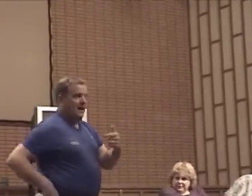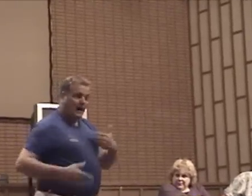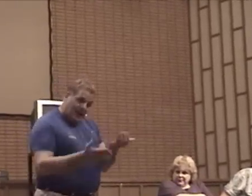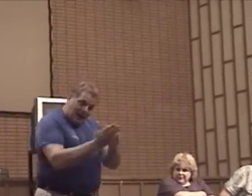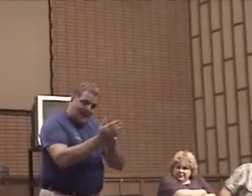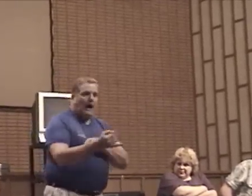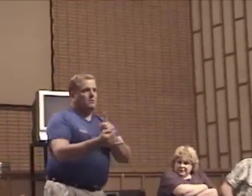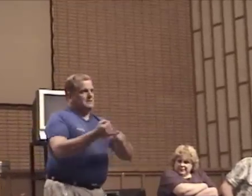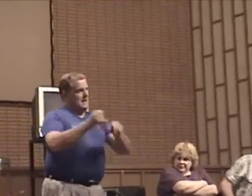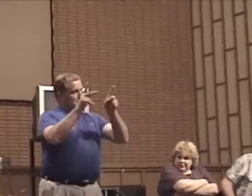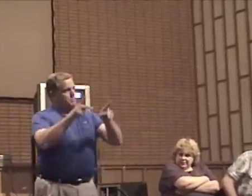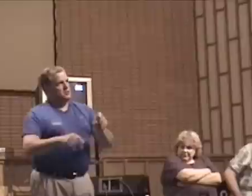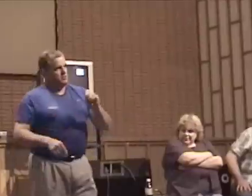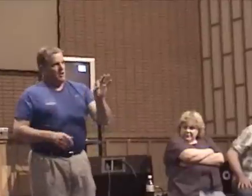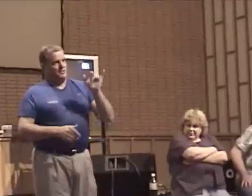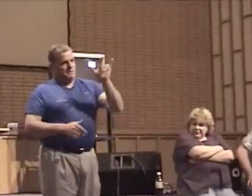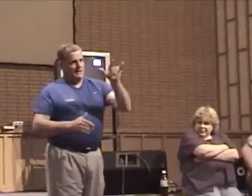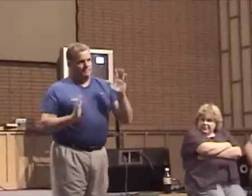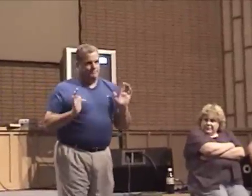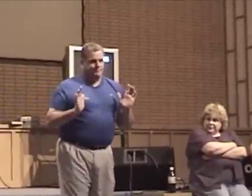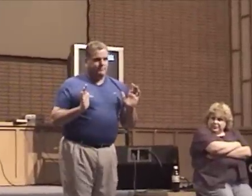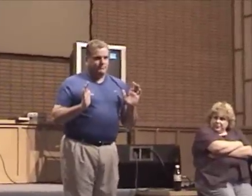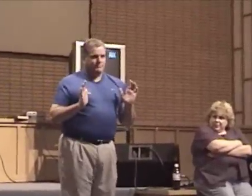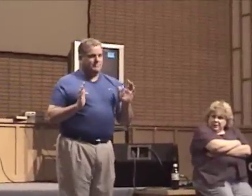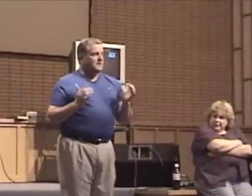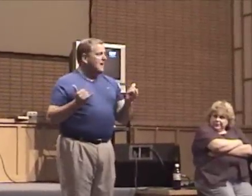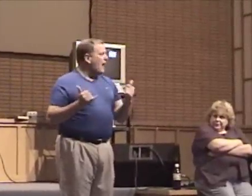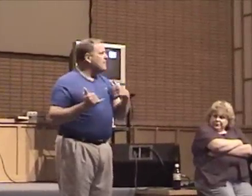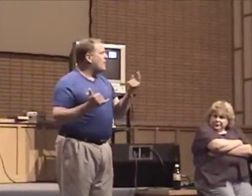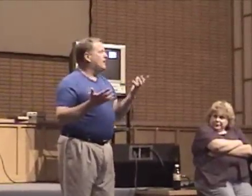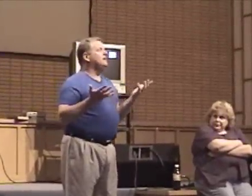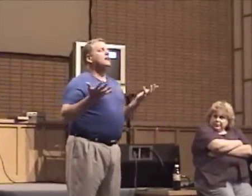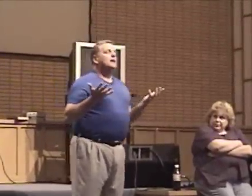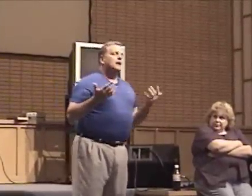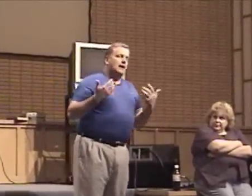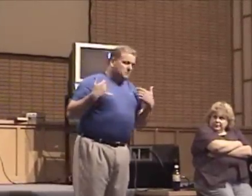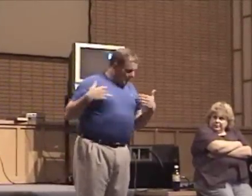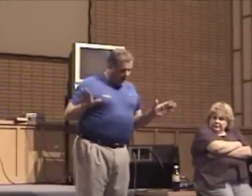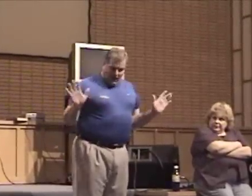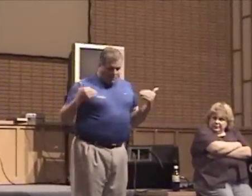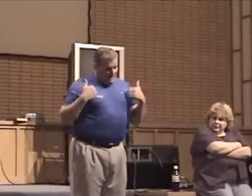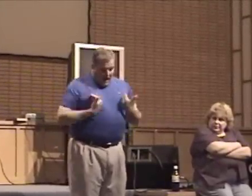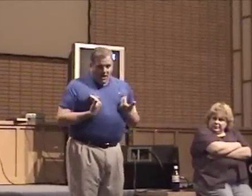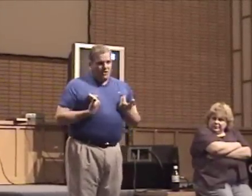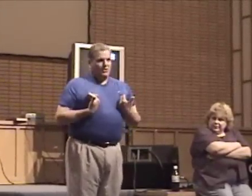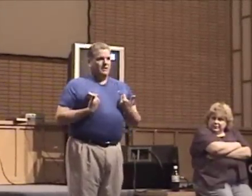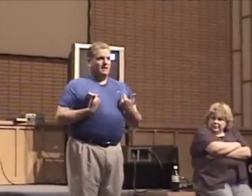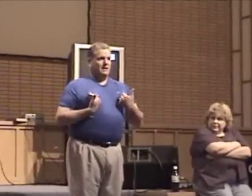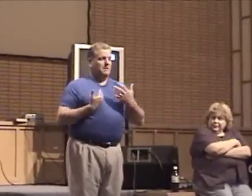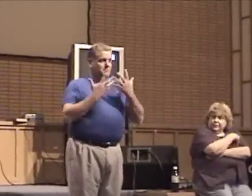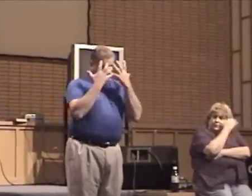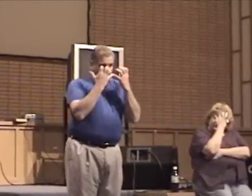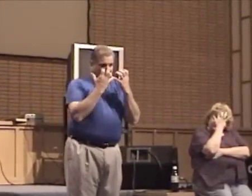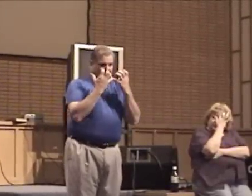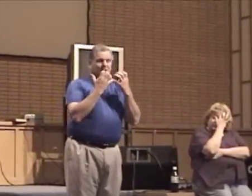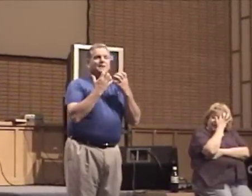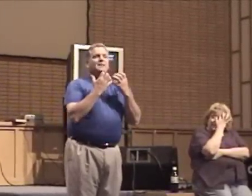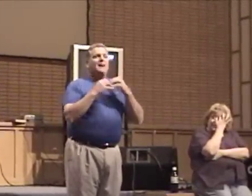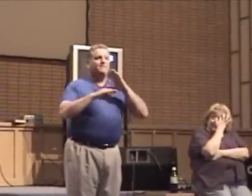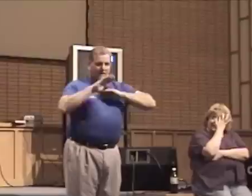Again, I was the last person on the plane. Now, I thought, I'm tired, I'm tired, I'm mad, I'm